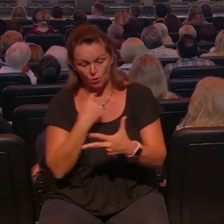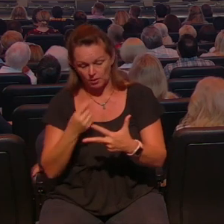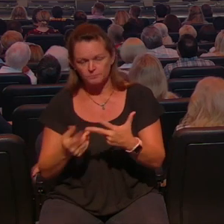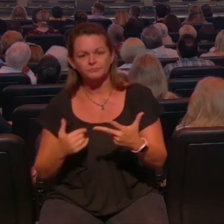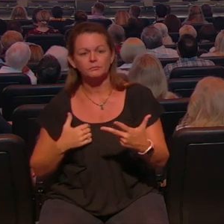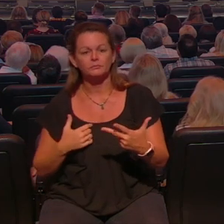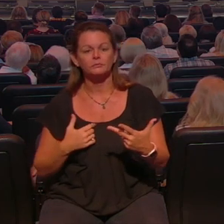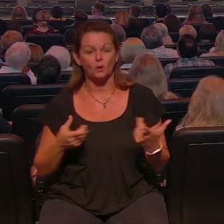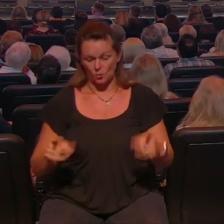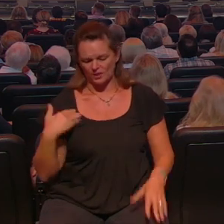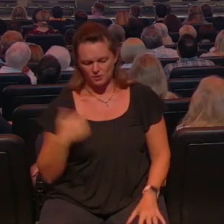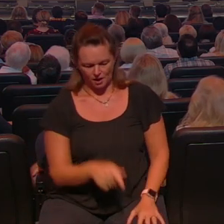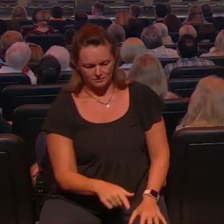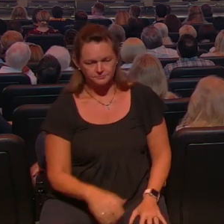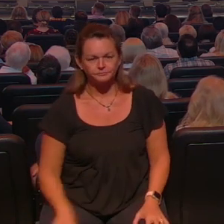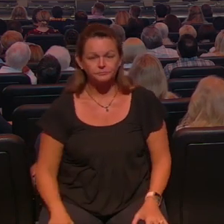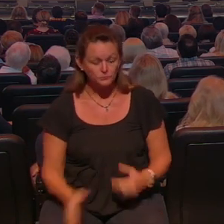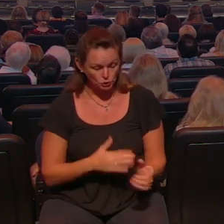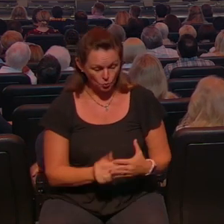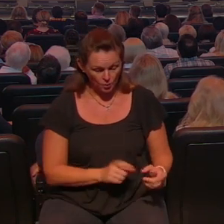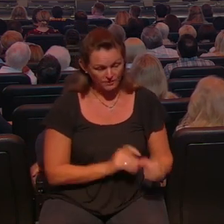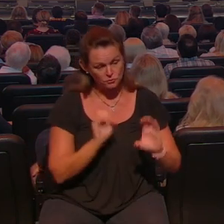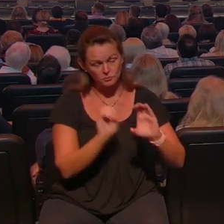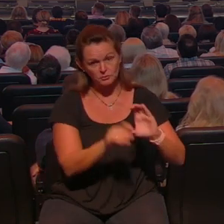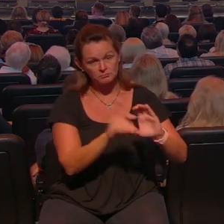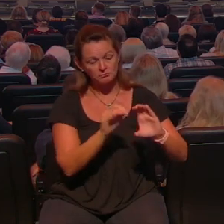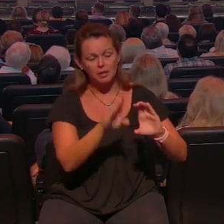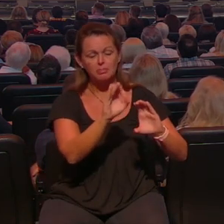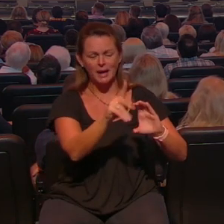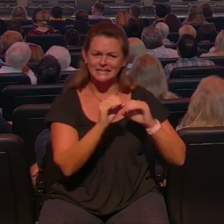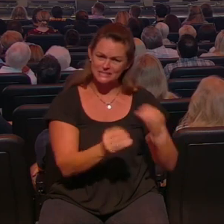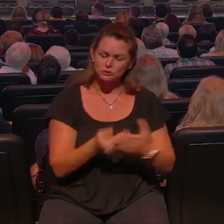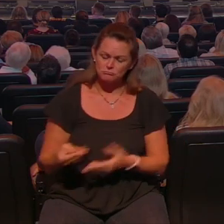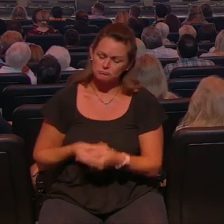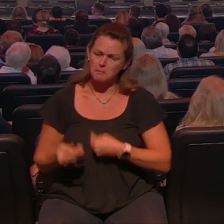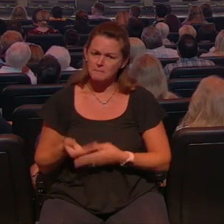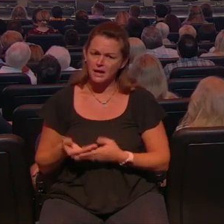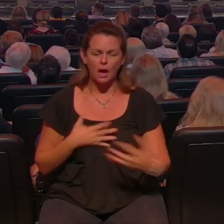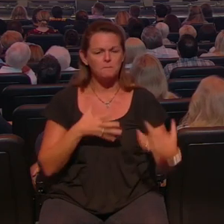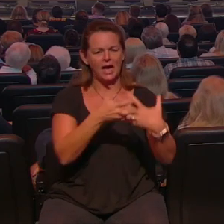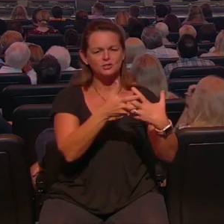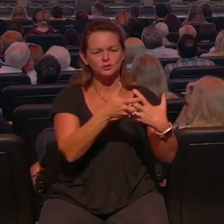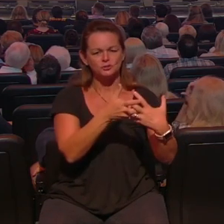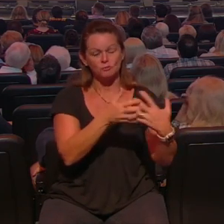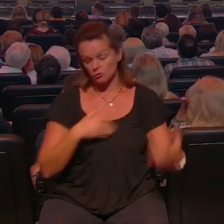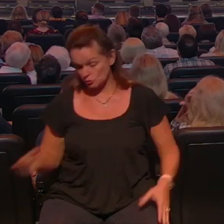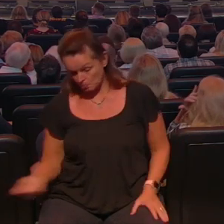when this is when they were young I'll match whatever you put in the bank trying to teach him to be a good steward you know trying to save well